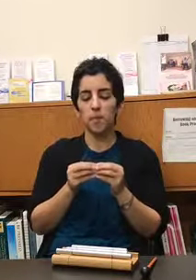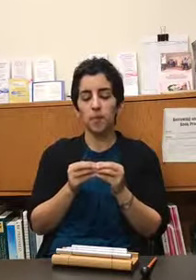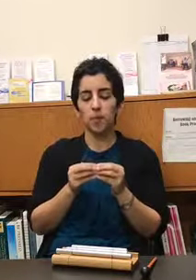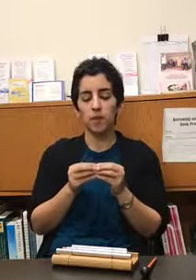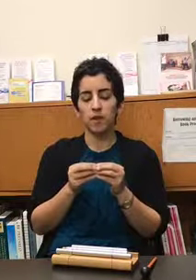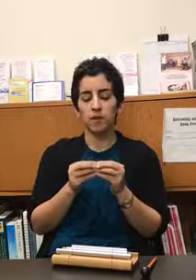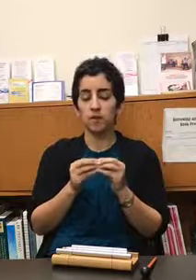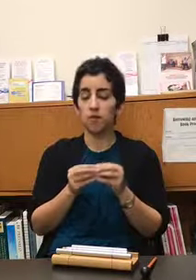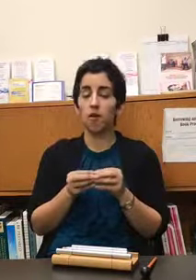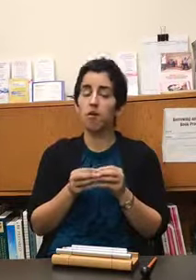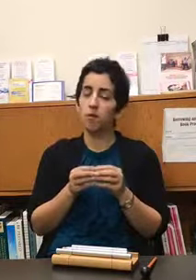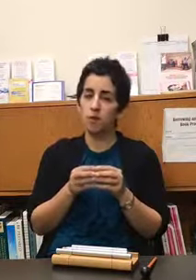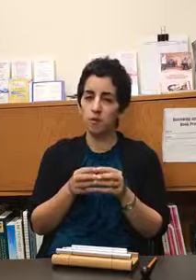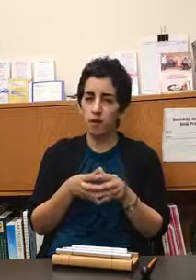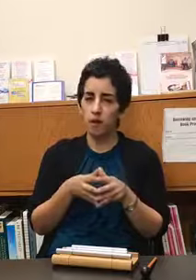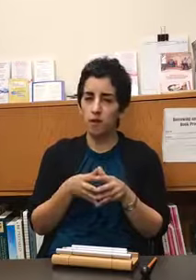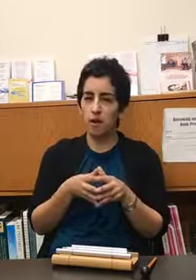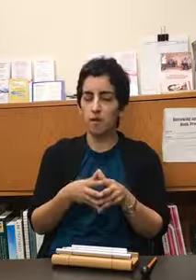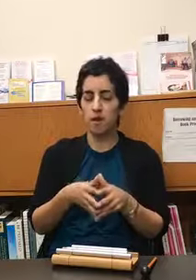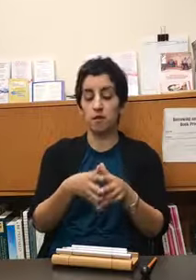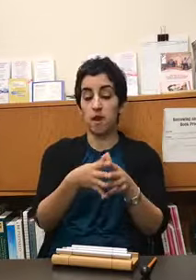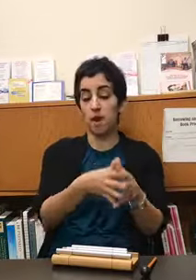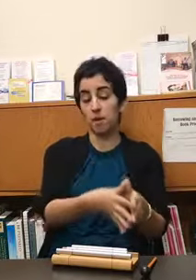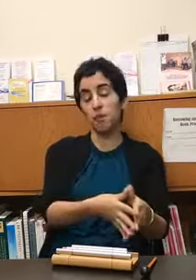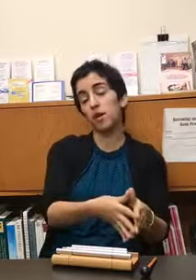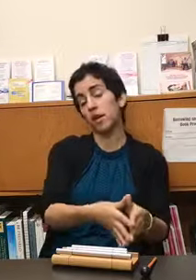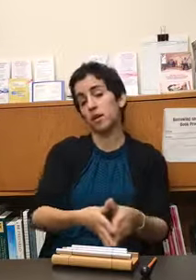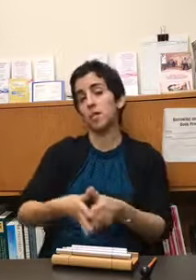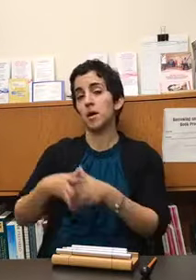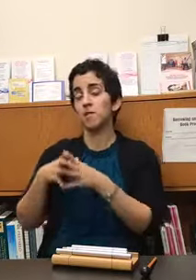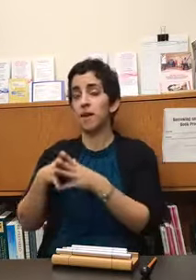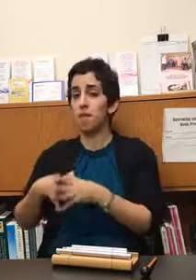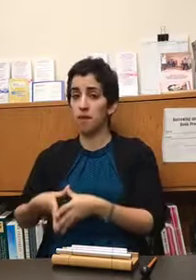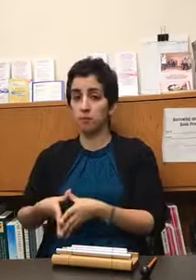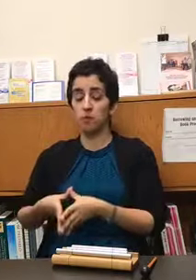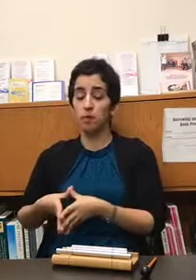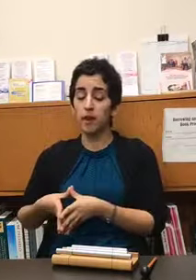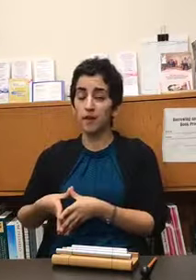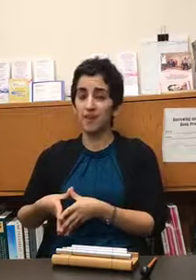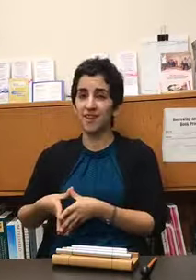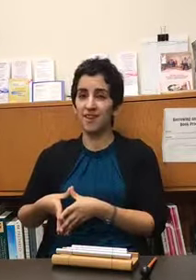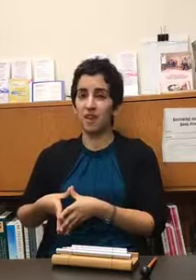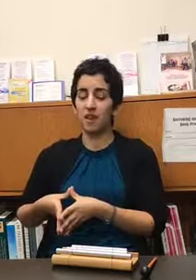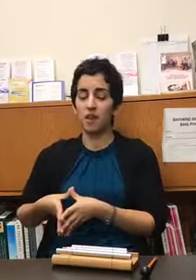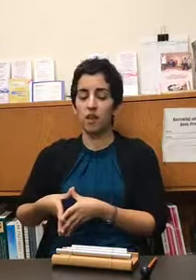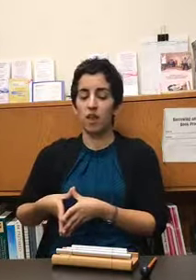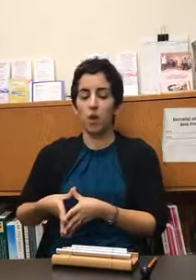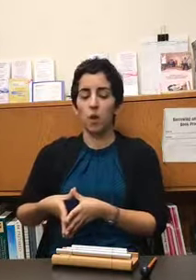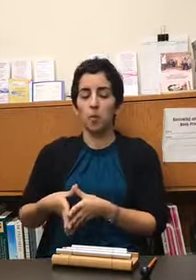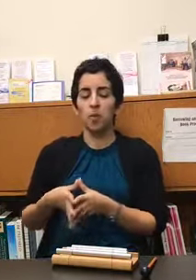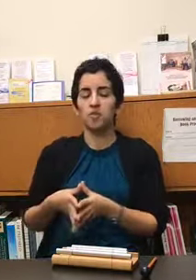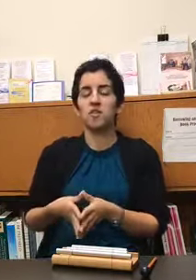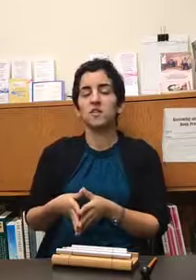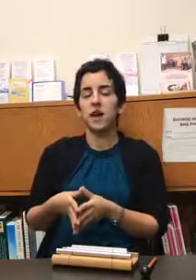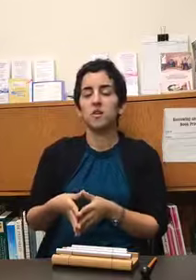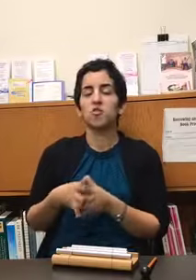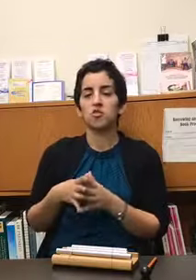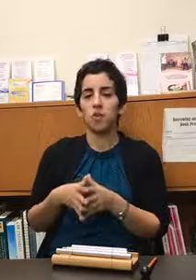be the way that i start with a client i might i might play it i might invite them to play it but just the act of slowing